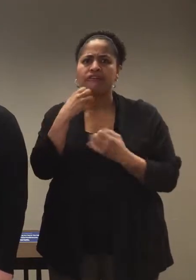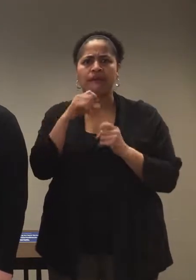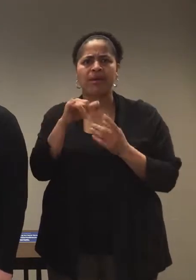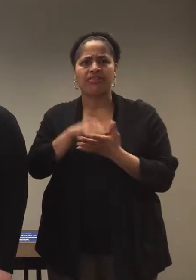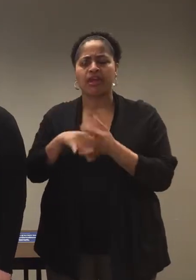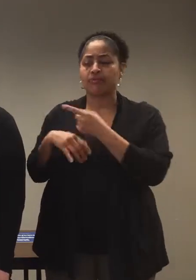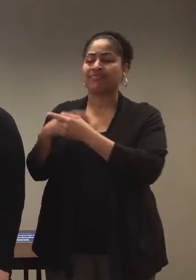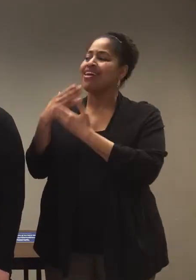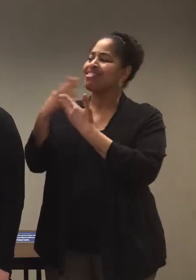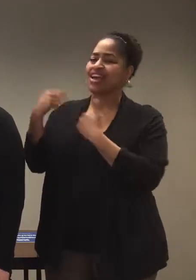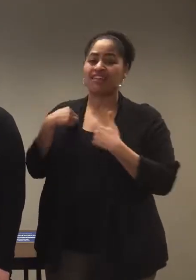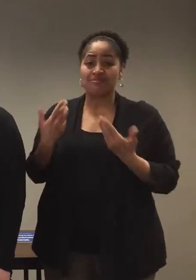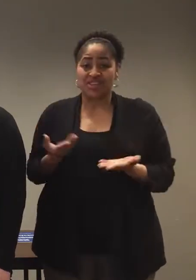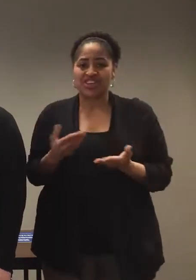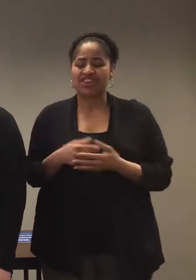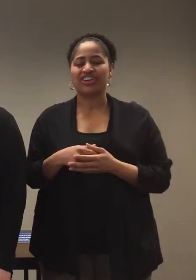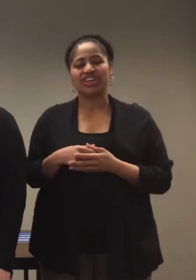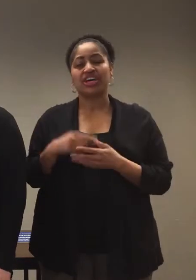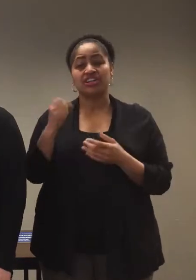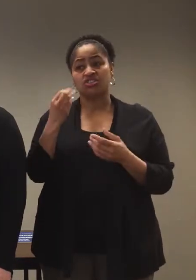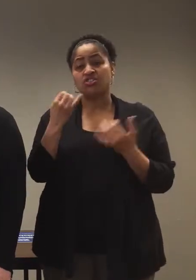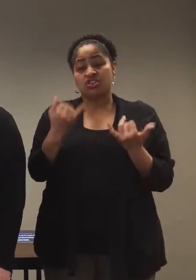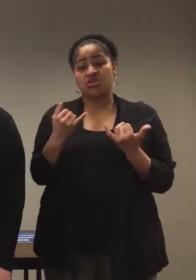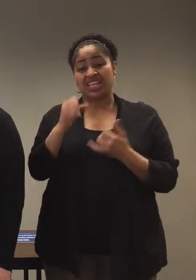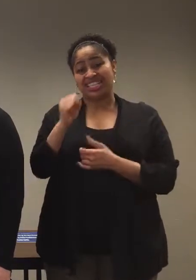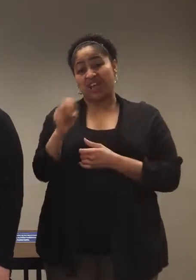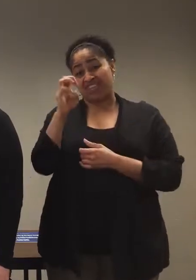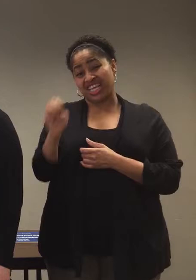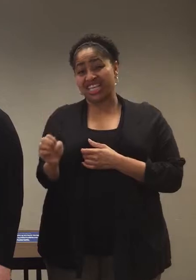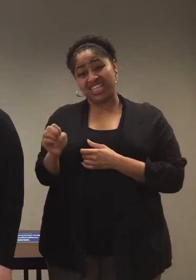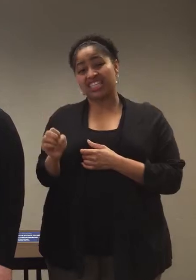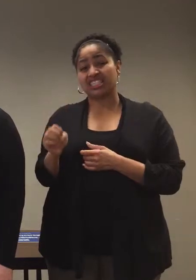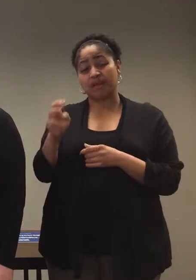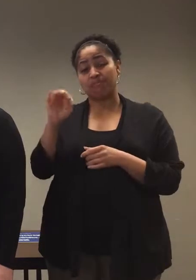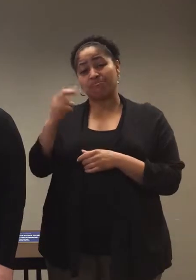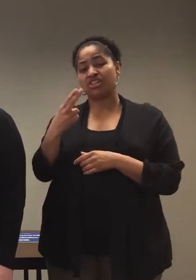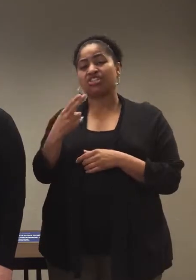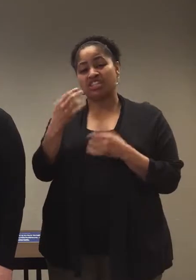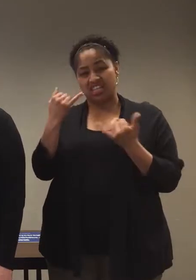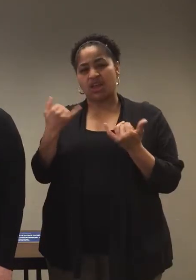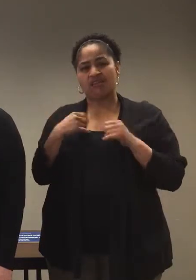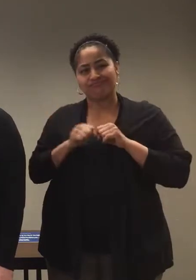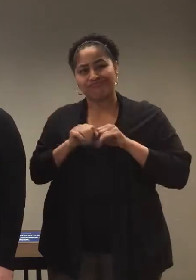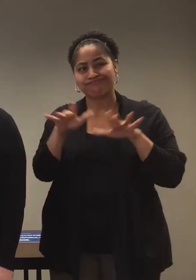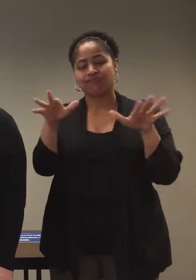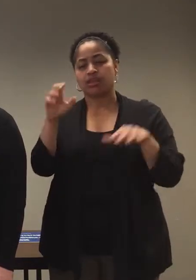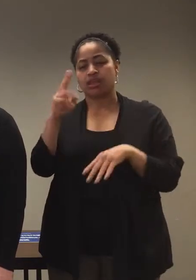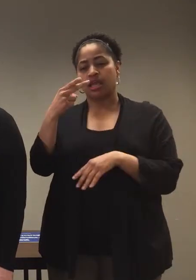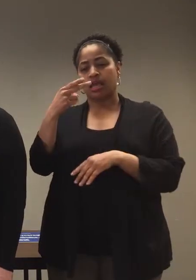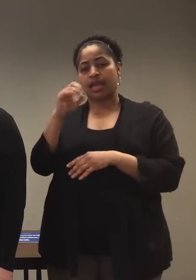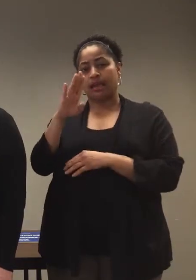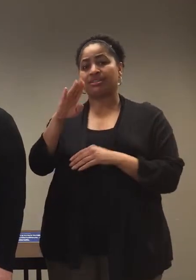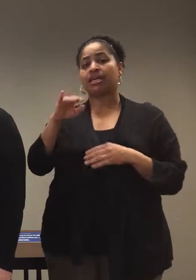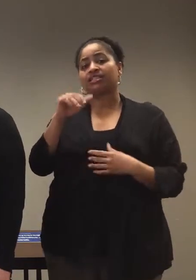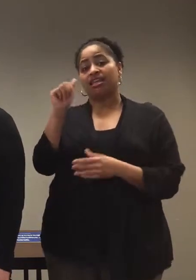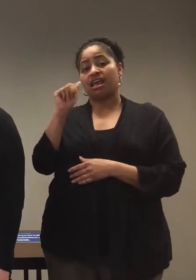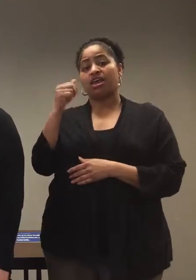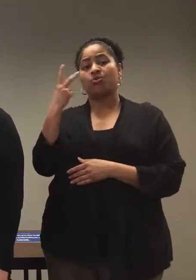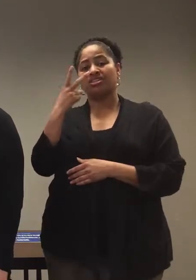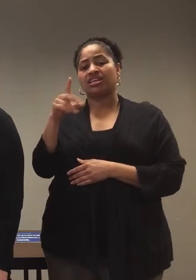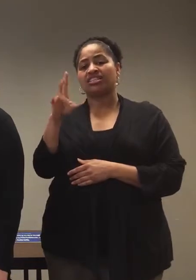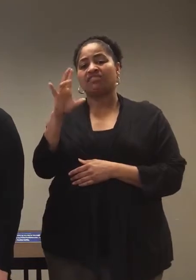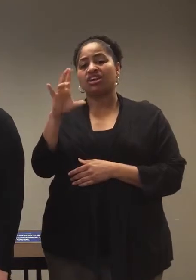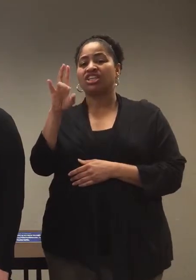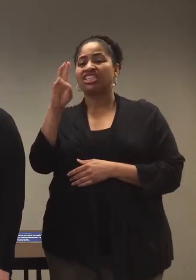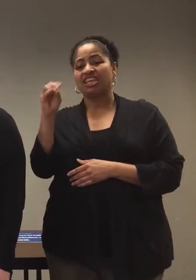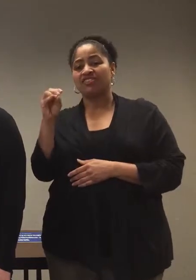Thank you for having me. So currently Southeast Michigan is having an outbreak of Hepatitis A. We've seen about 770 cases